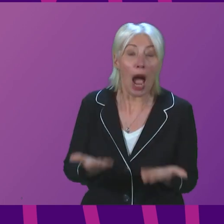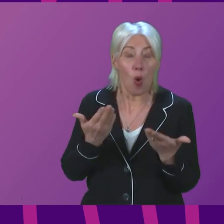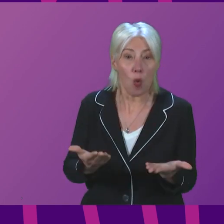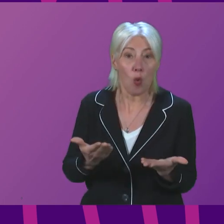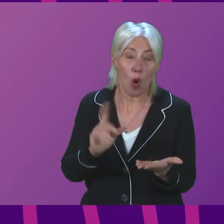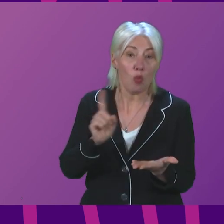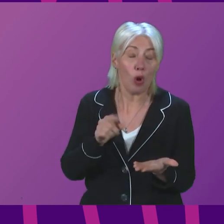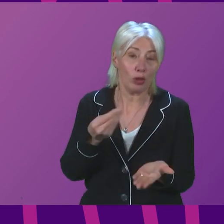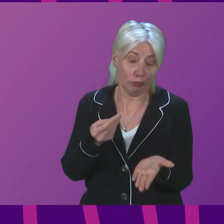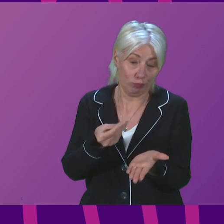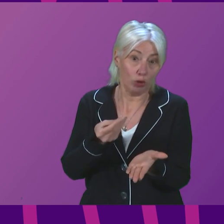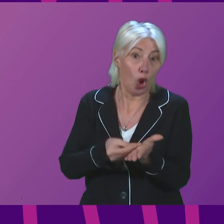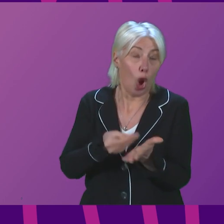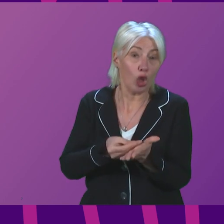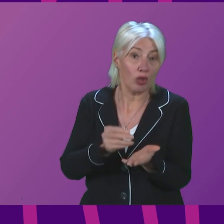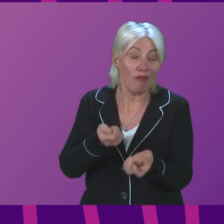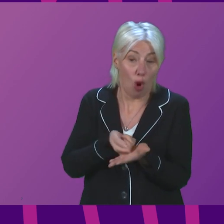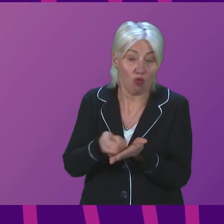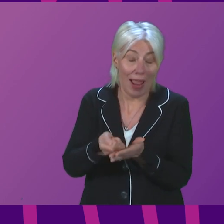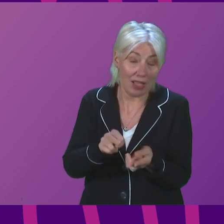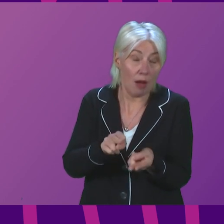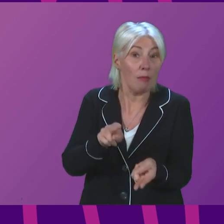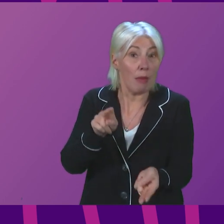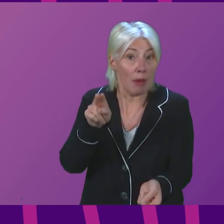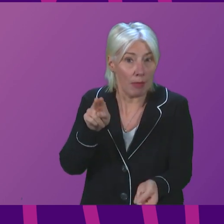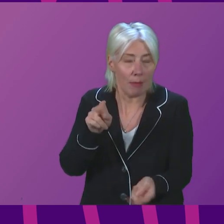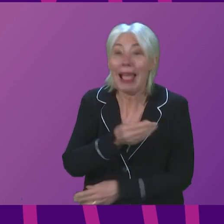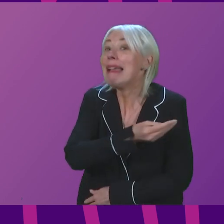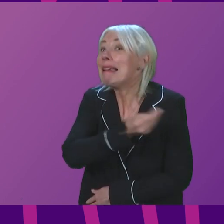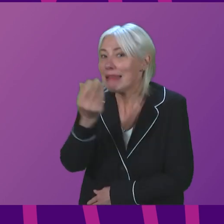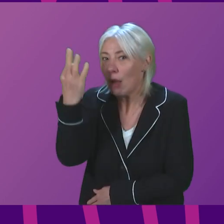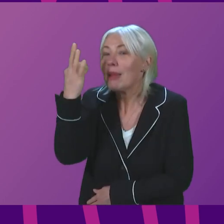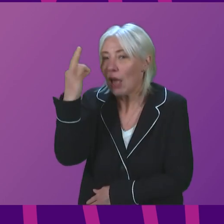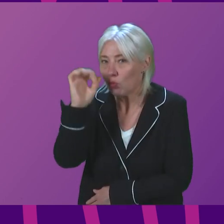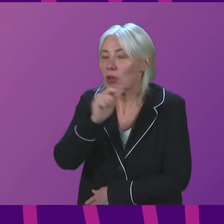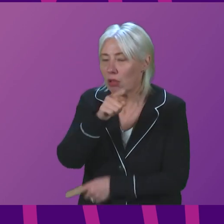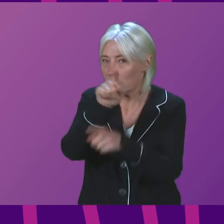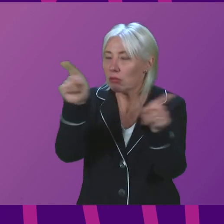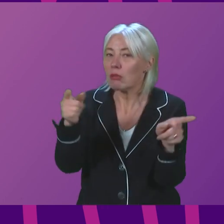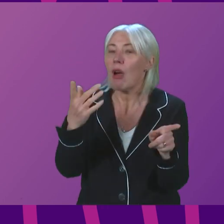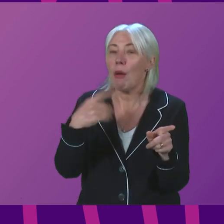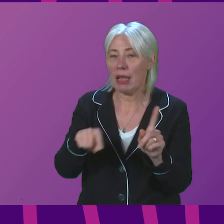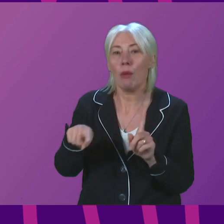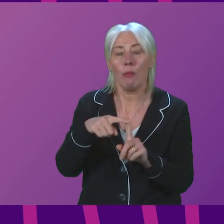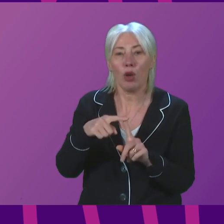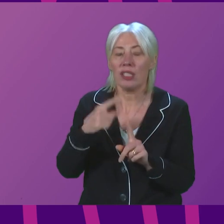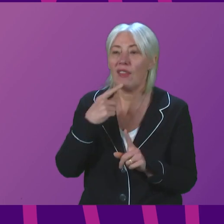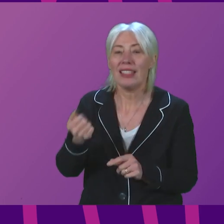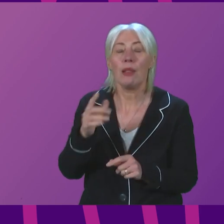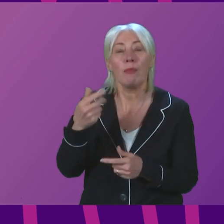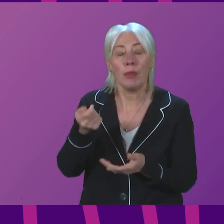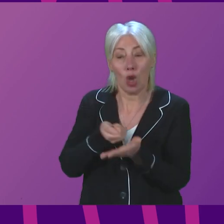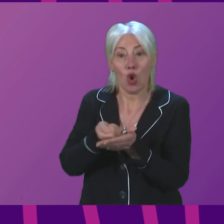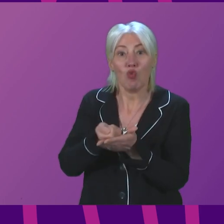which is rising rent costs. Some councils have already taken the positive step of introducing rent freezes